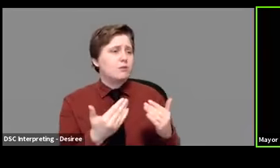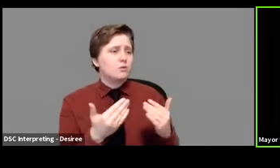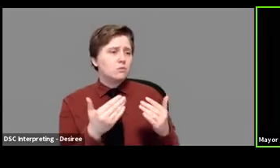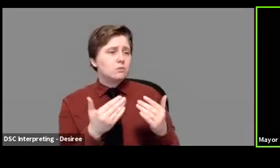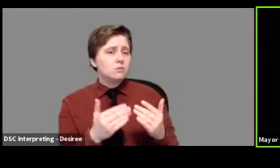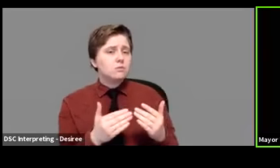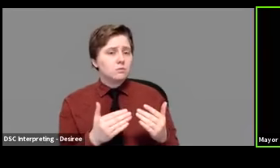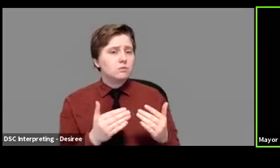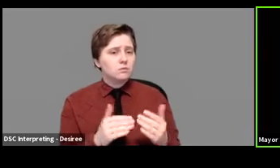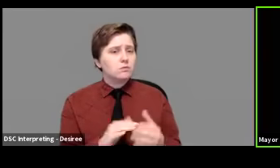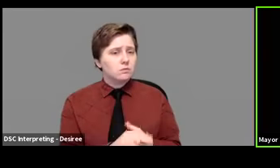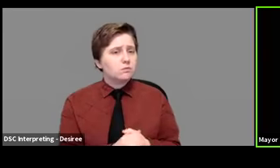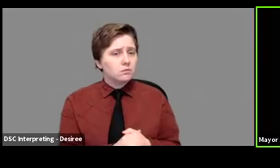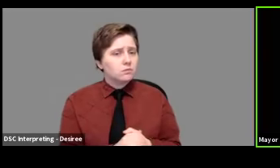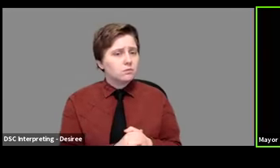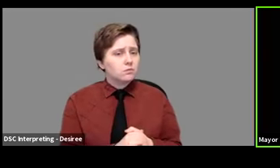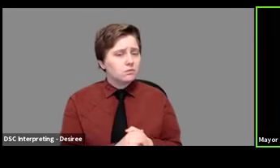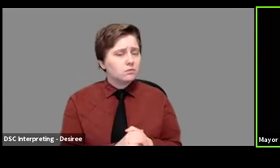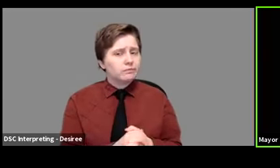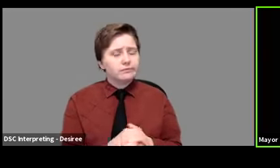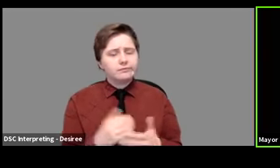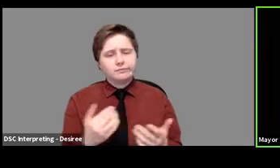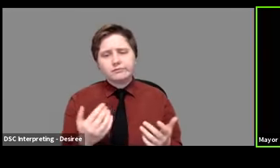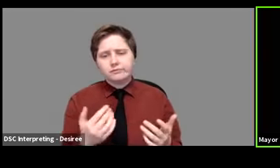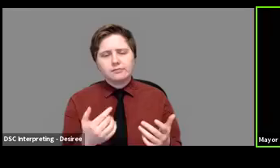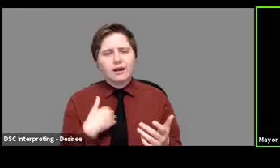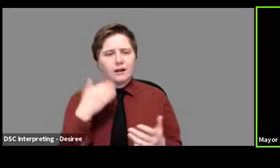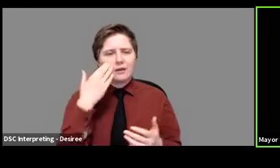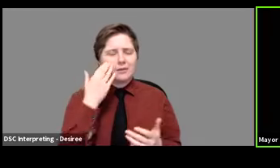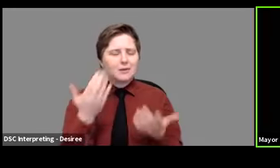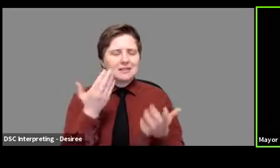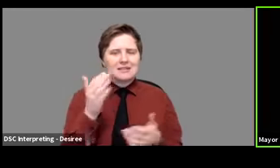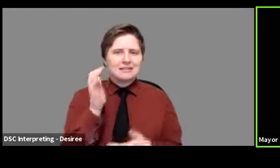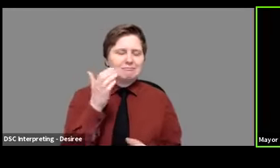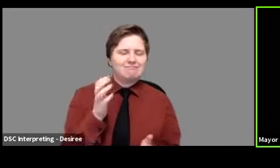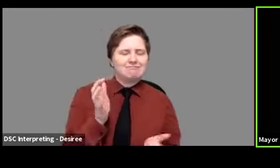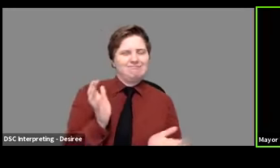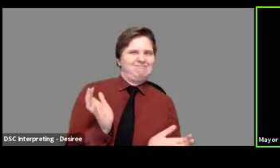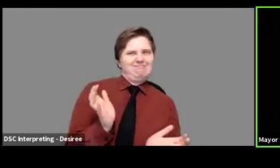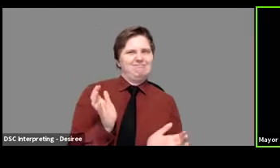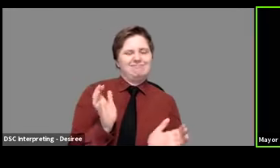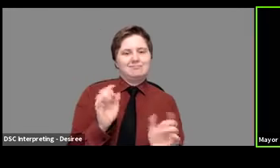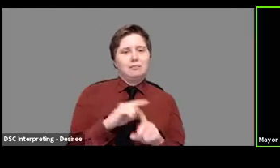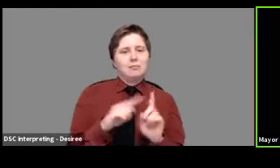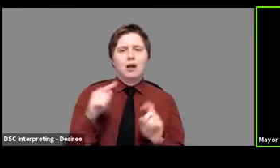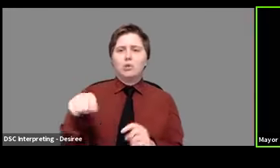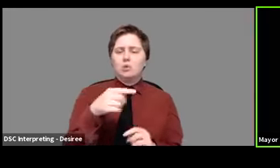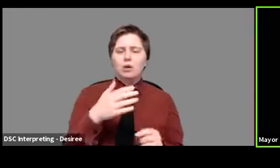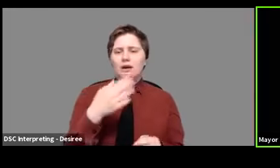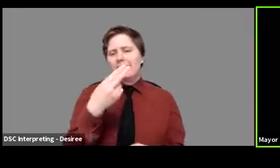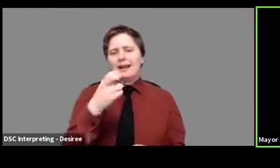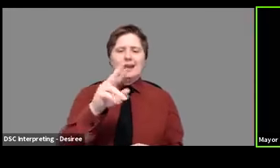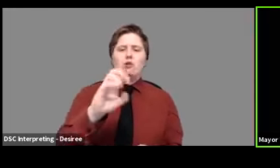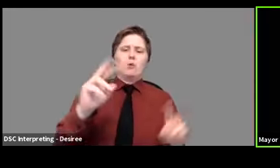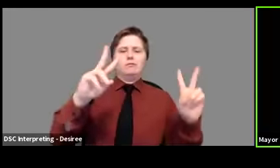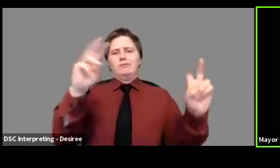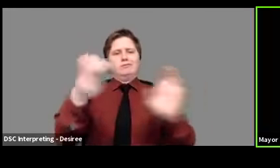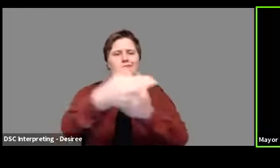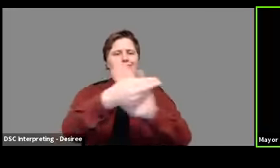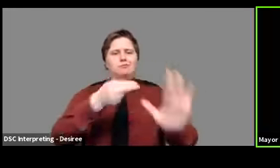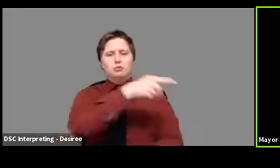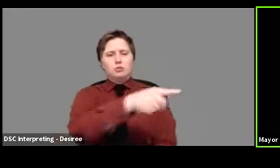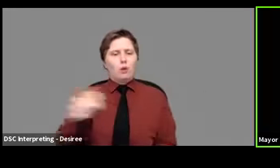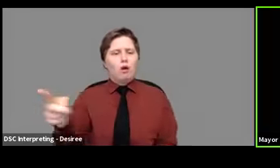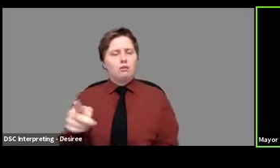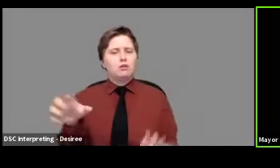And, you know, I know this might sound trite, but you, you are heroes. You, you